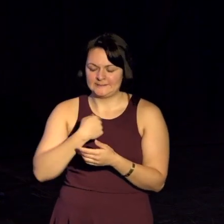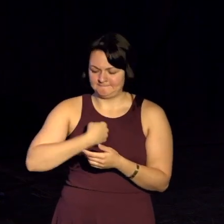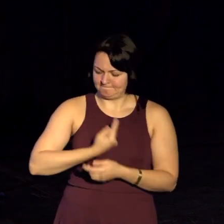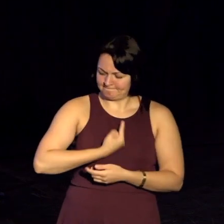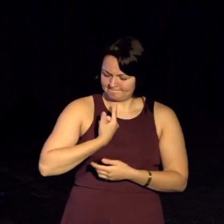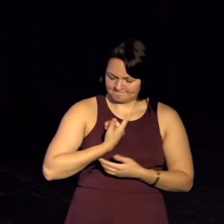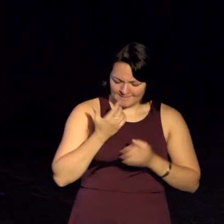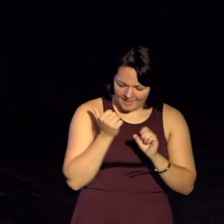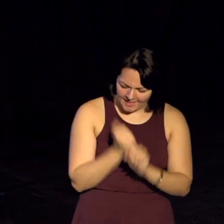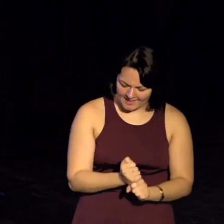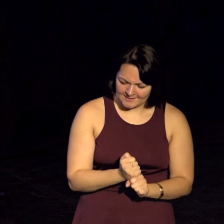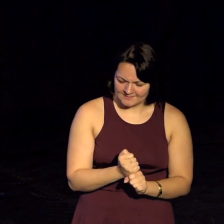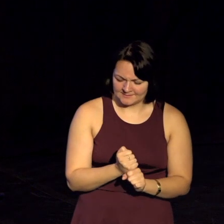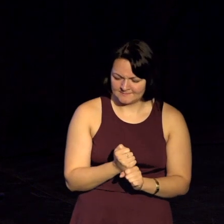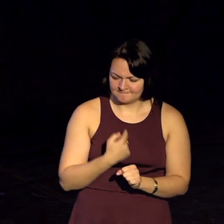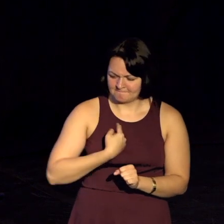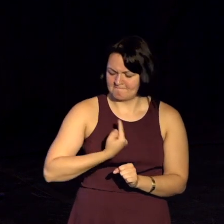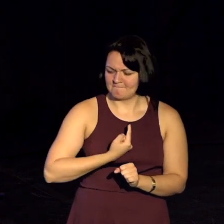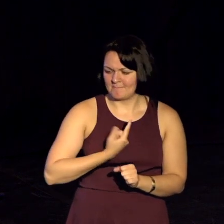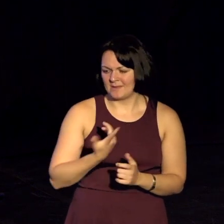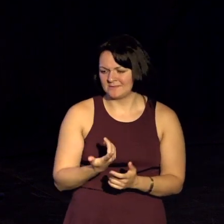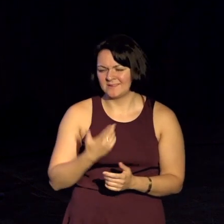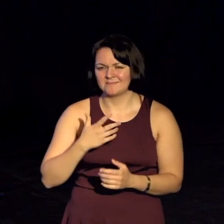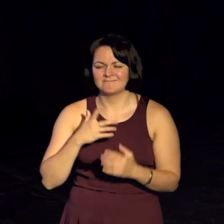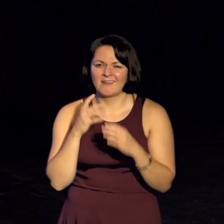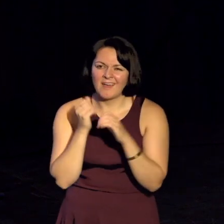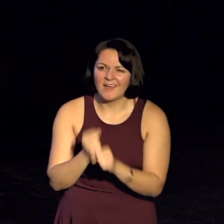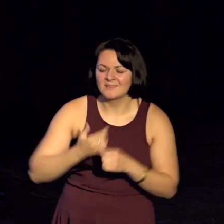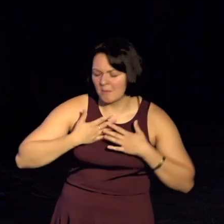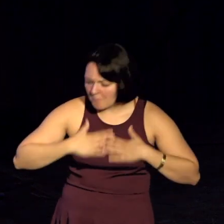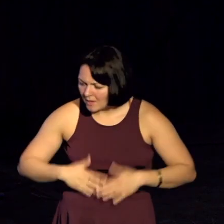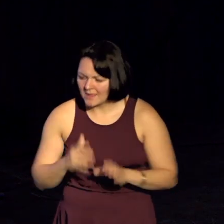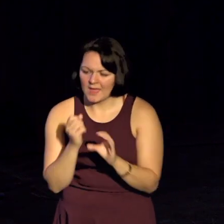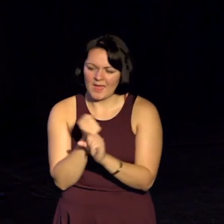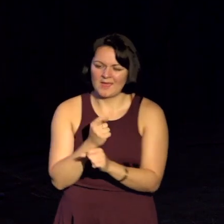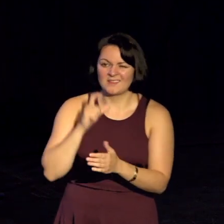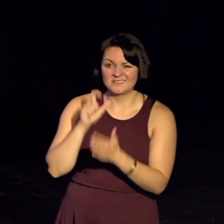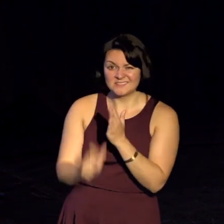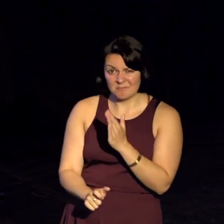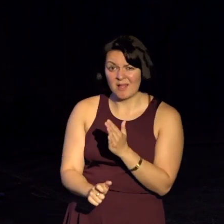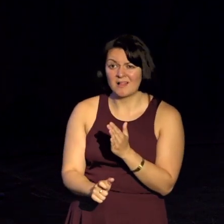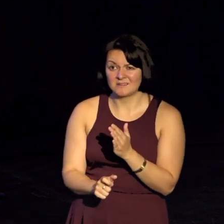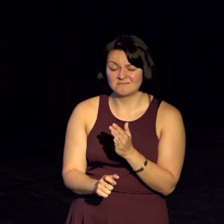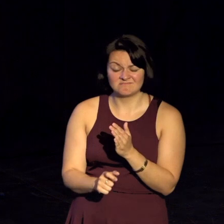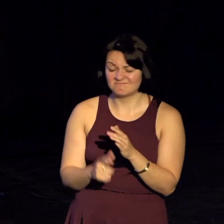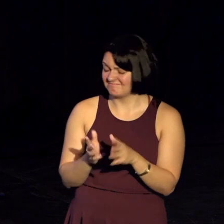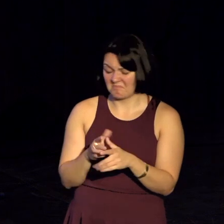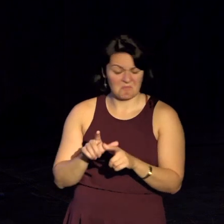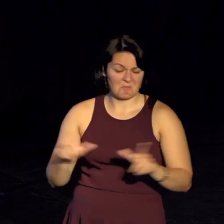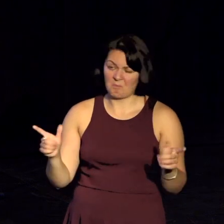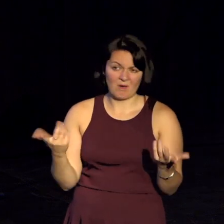It came from hating their disability, hating their body, whatever you want to call it.